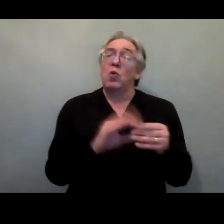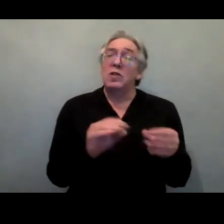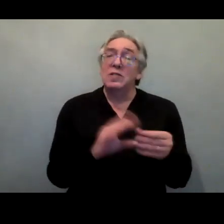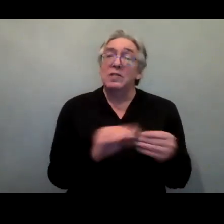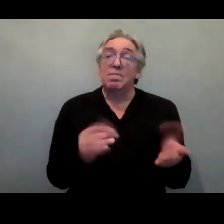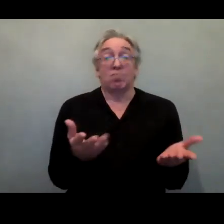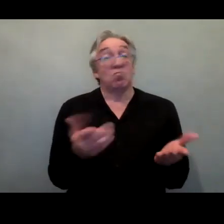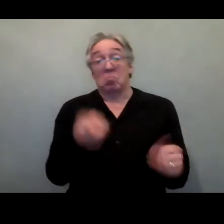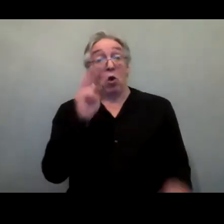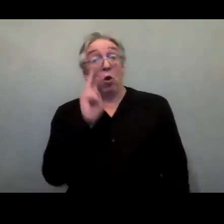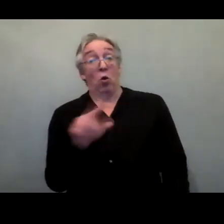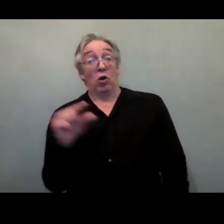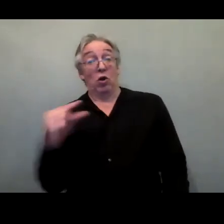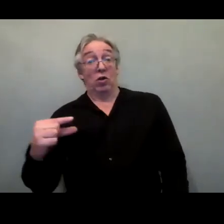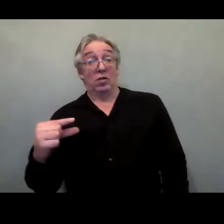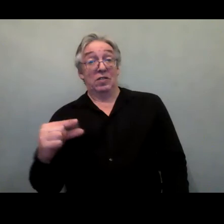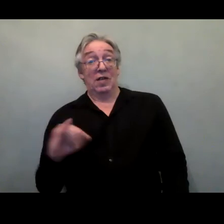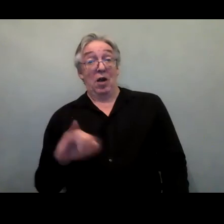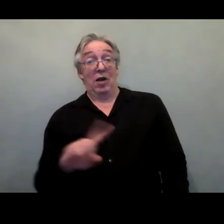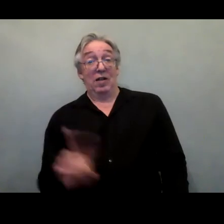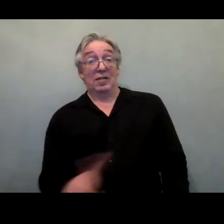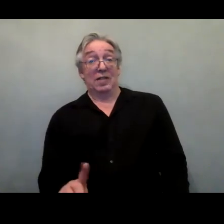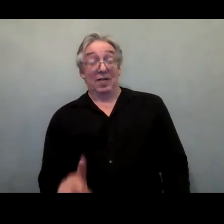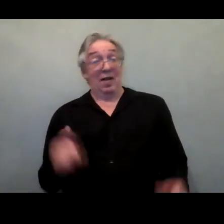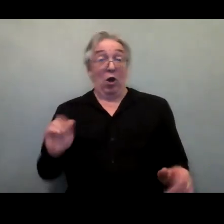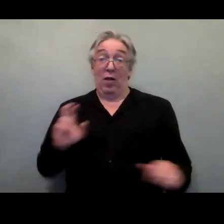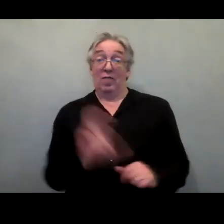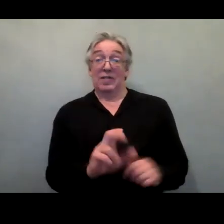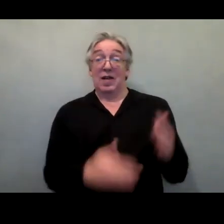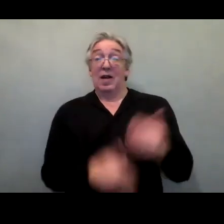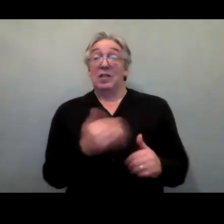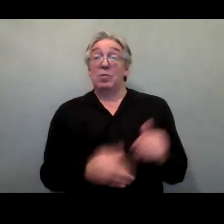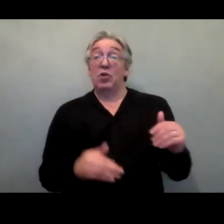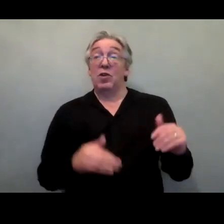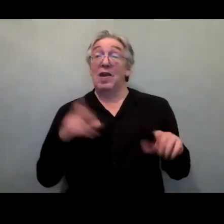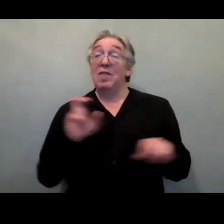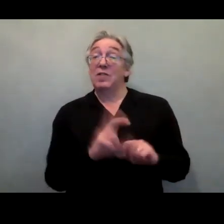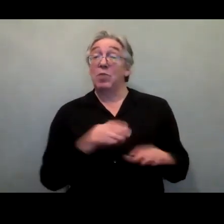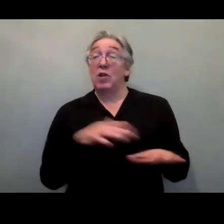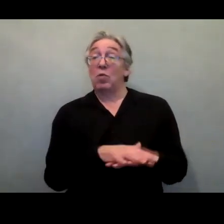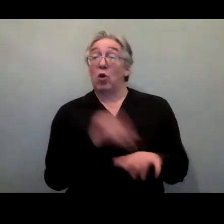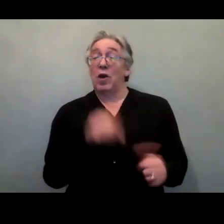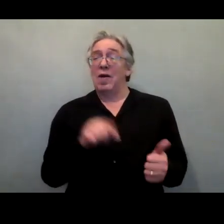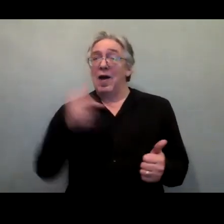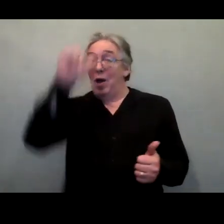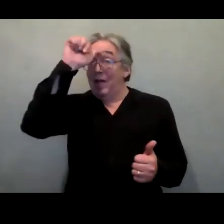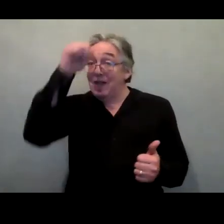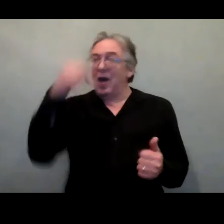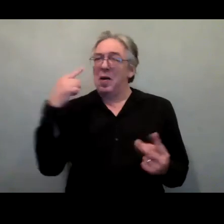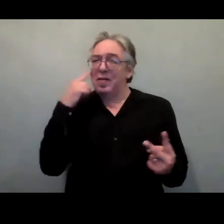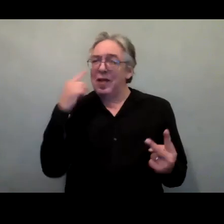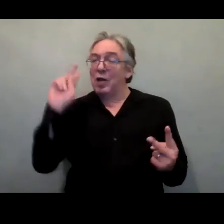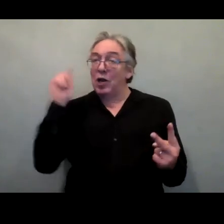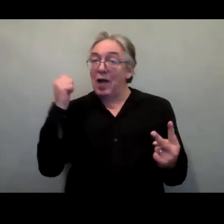mean, if you look at GIZ investing in the business disability network starting up in India, and I think also in Kenya. We're looking at HR